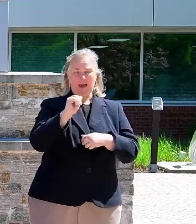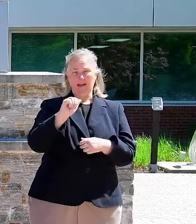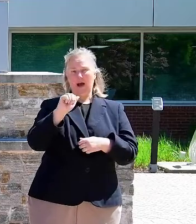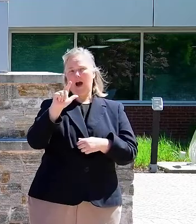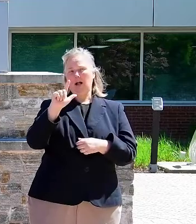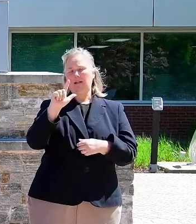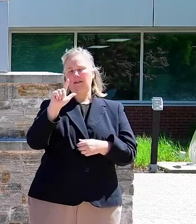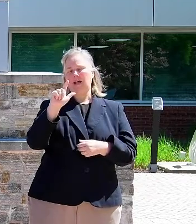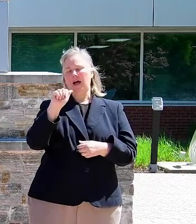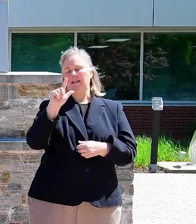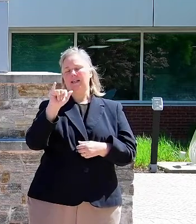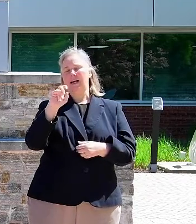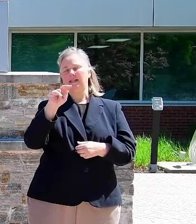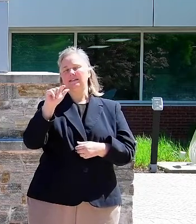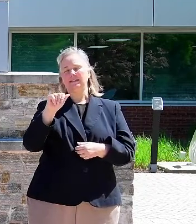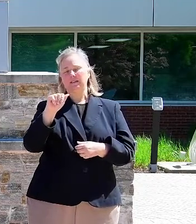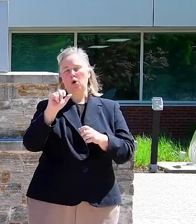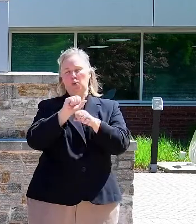workgroup.